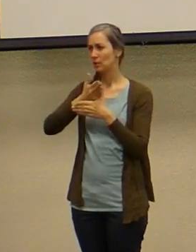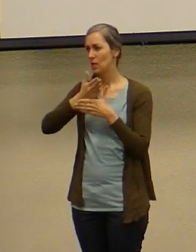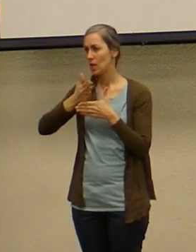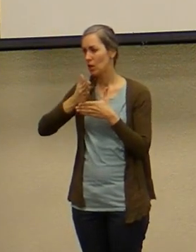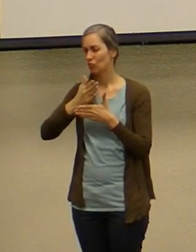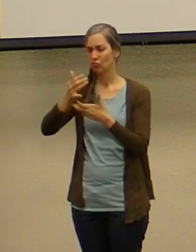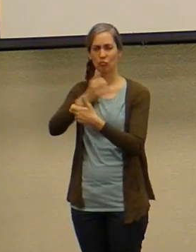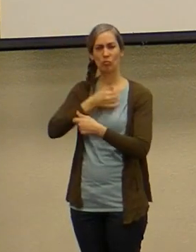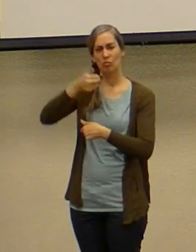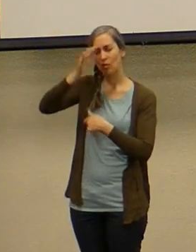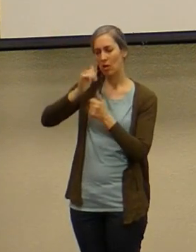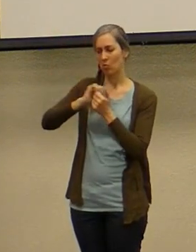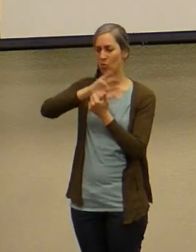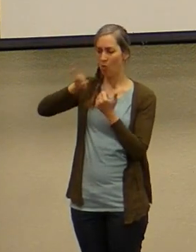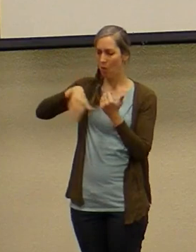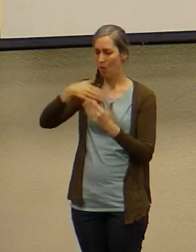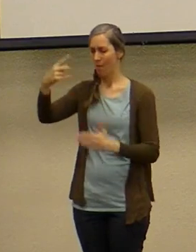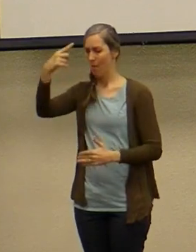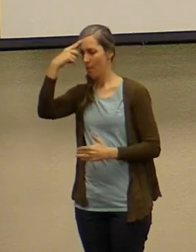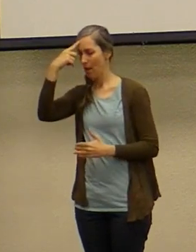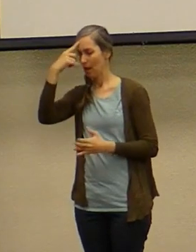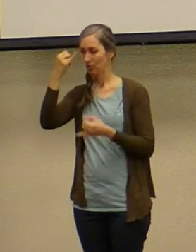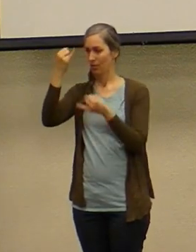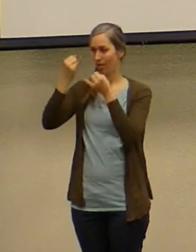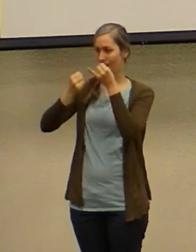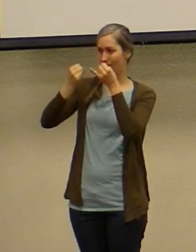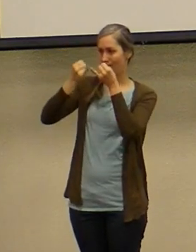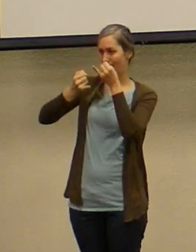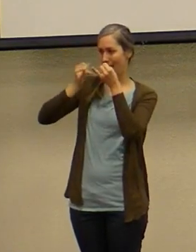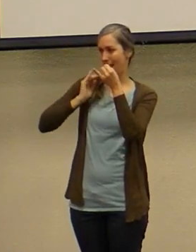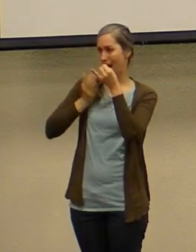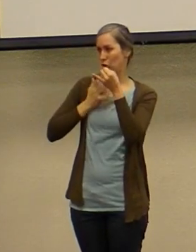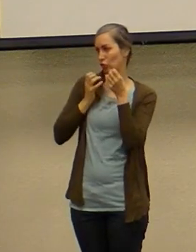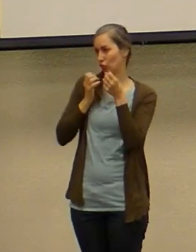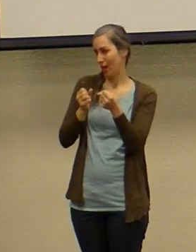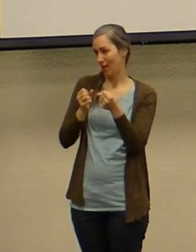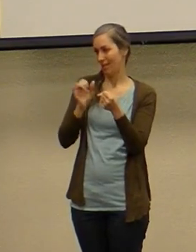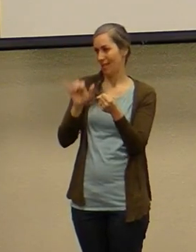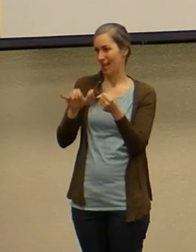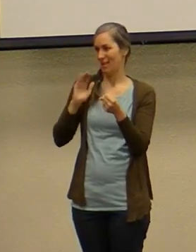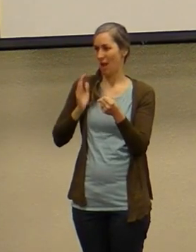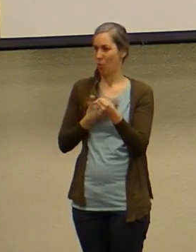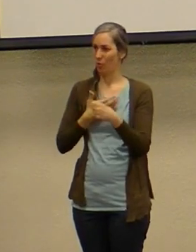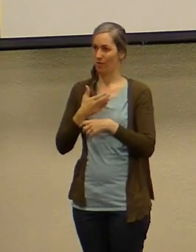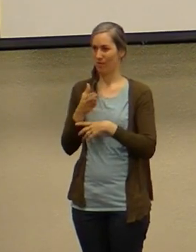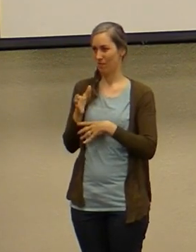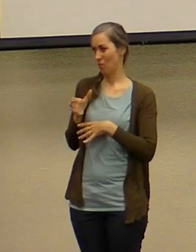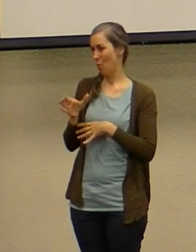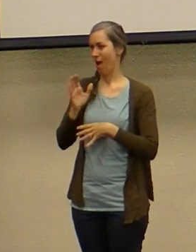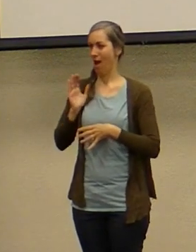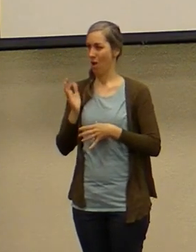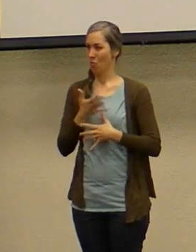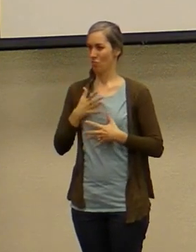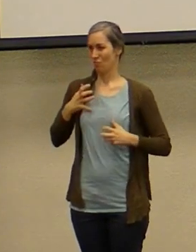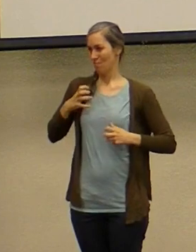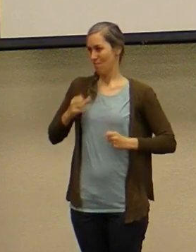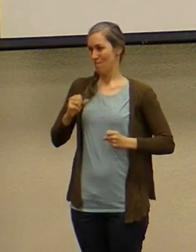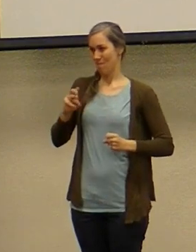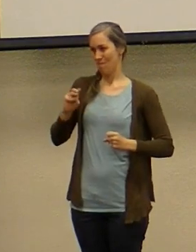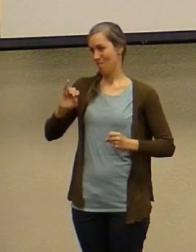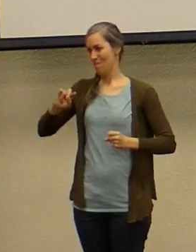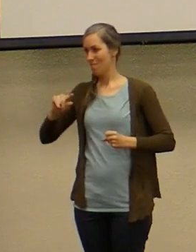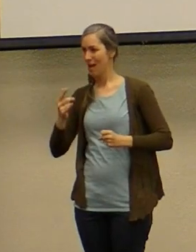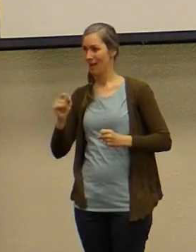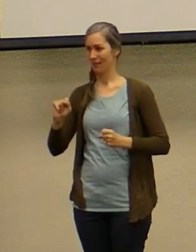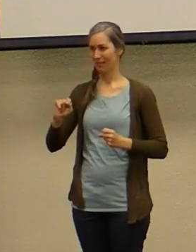love god with all of our mind and finally our strength our ability our force and our might picture a warrior picture someone